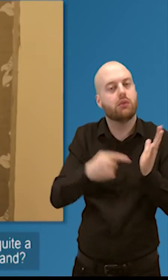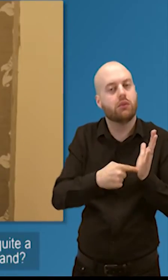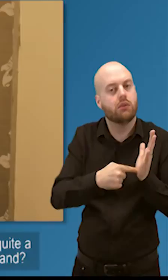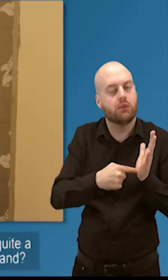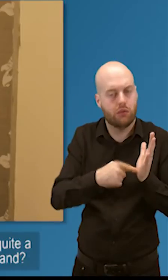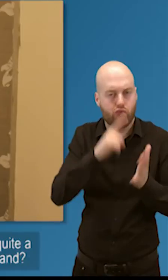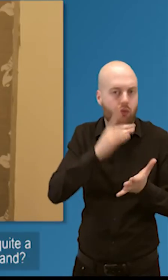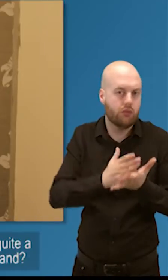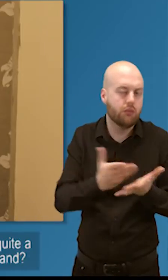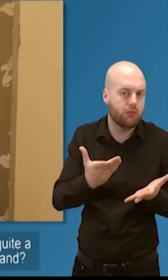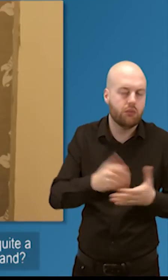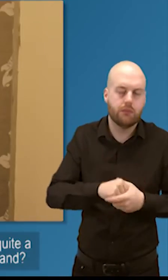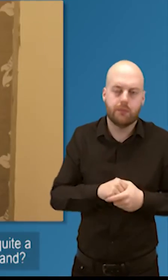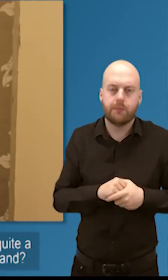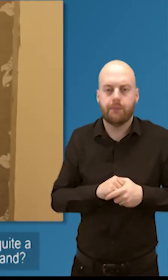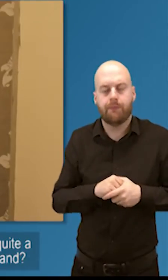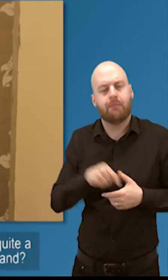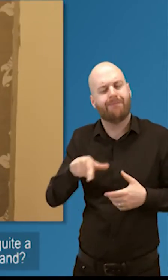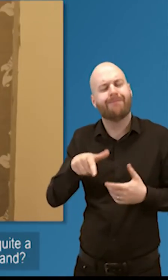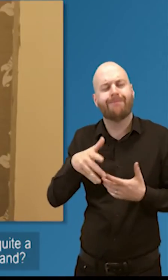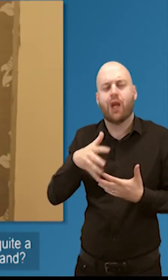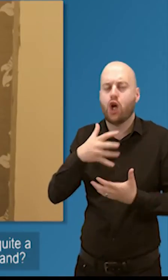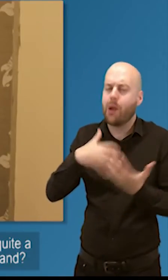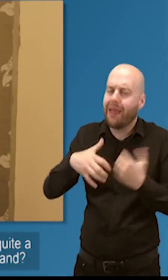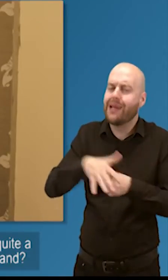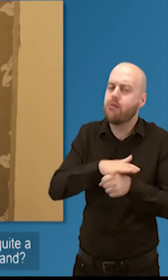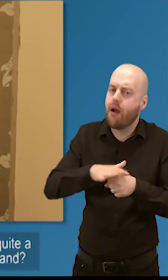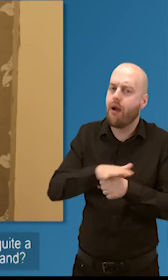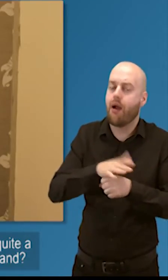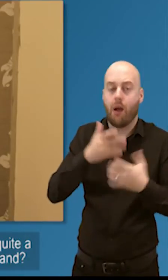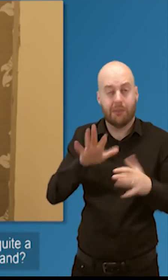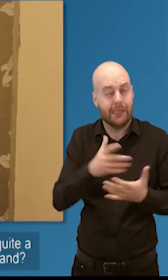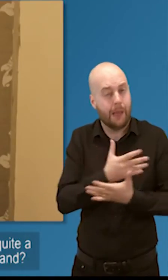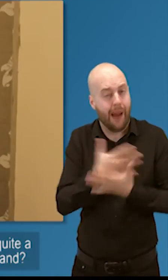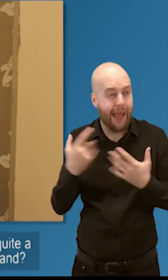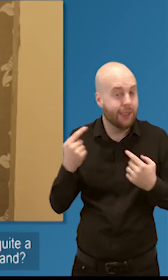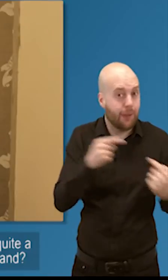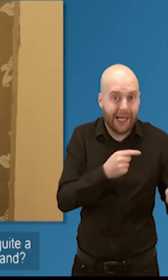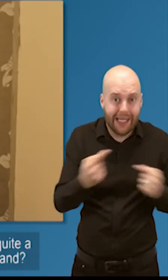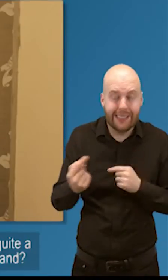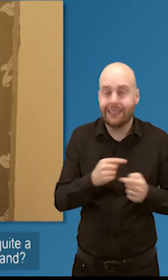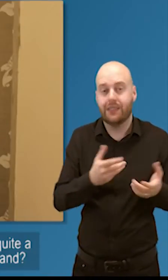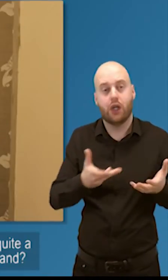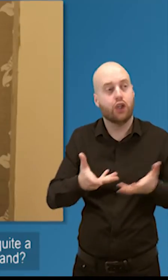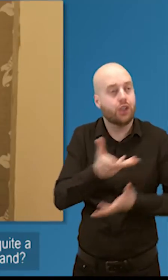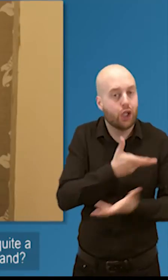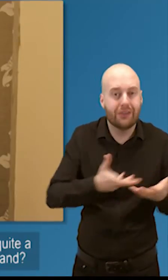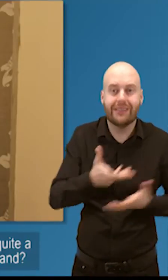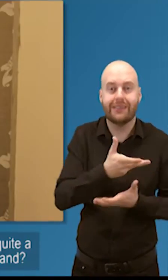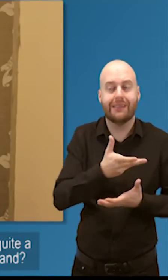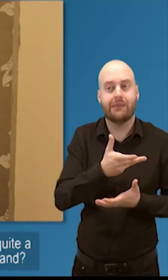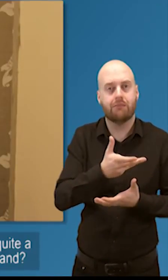get to the stage where i worked for hmi um as an education inspector so and for quite a few years do i need to get to the stage that